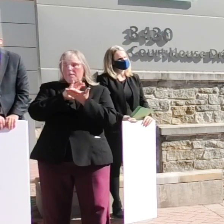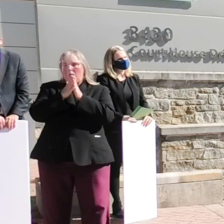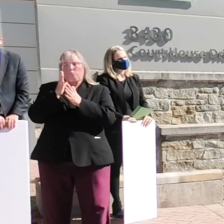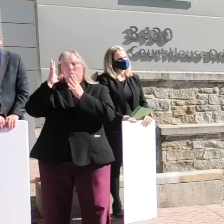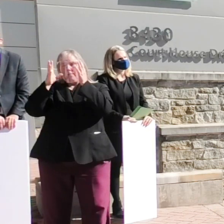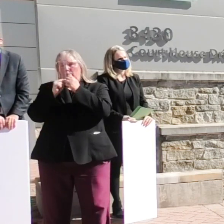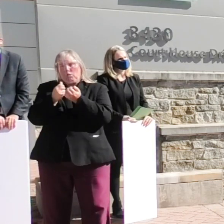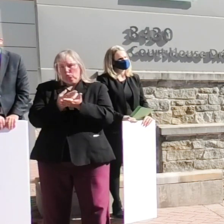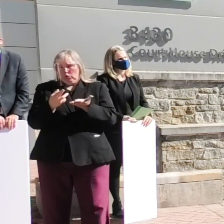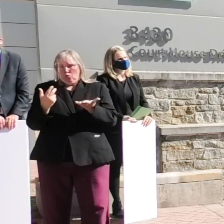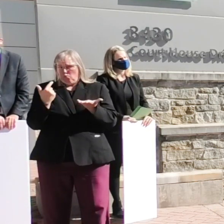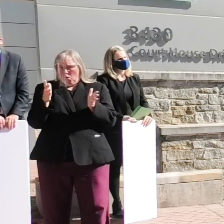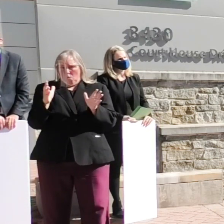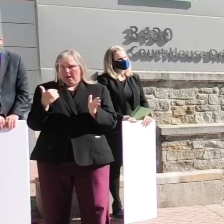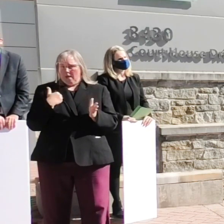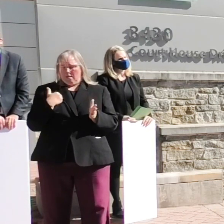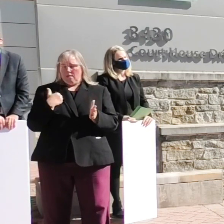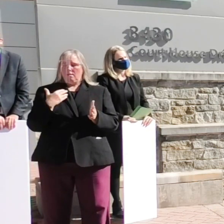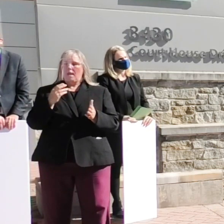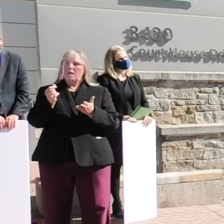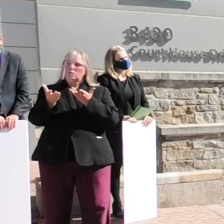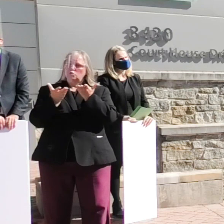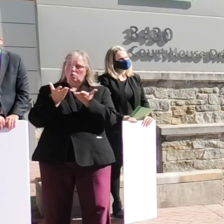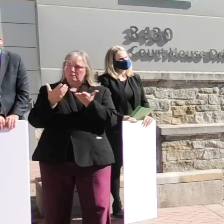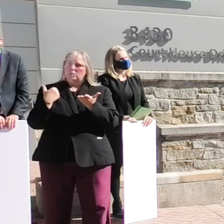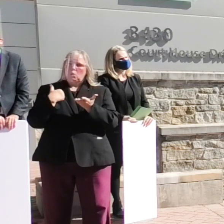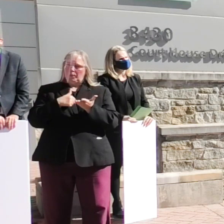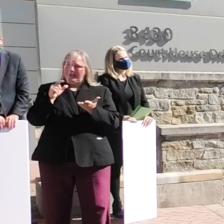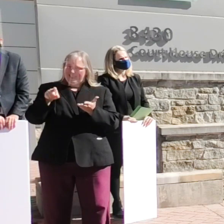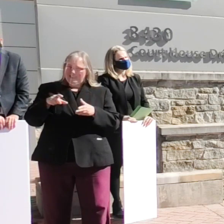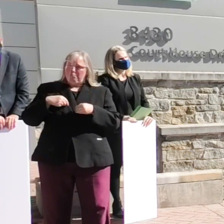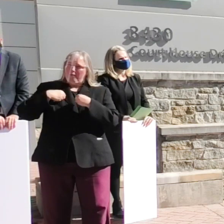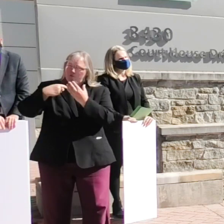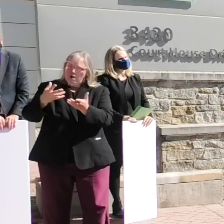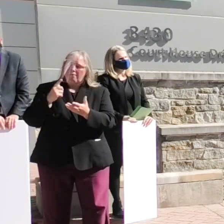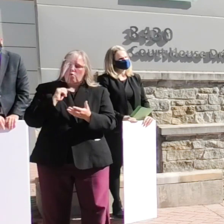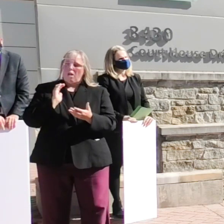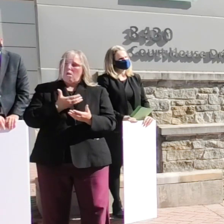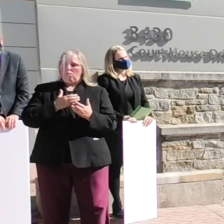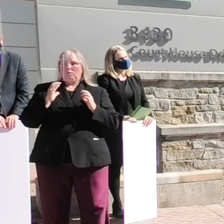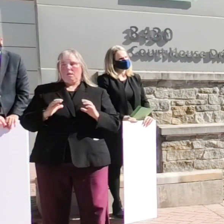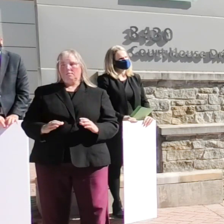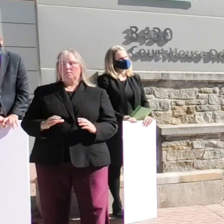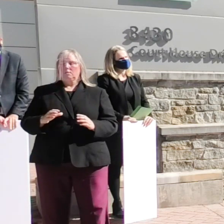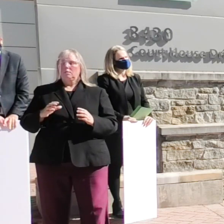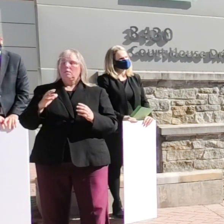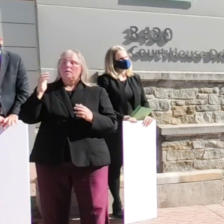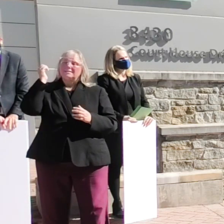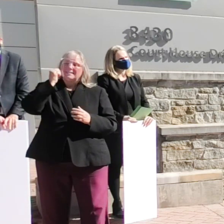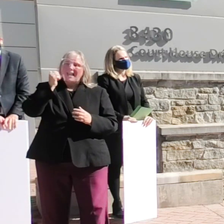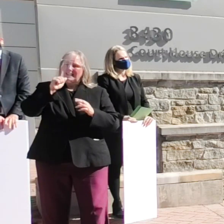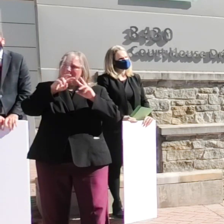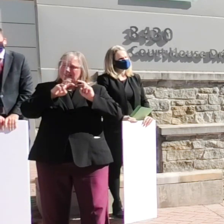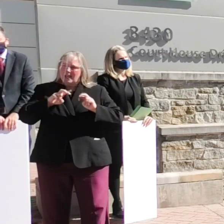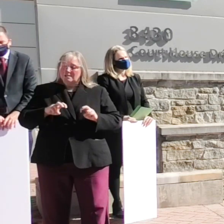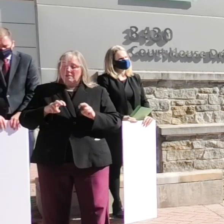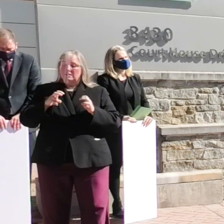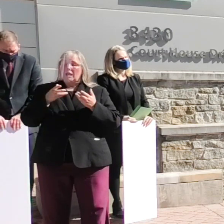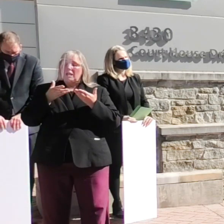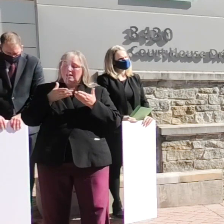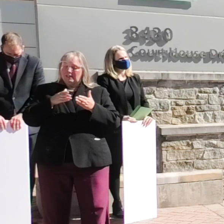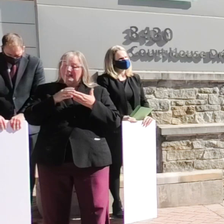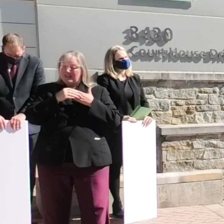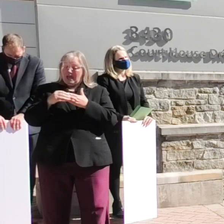with the resources that we had and the services that we needed to provide for our clients daily assessments led us to